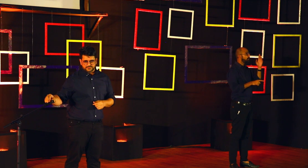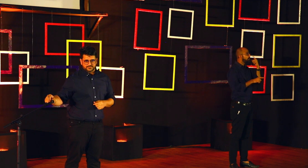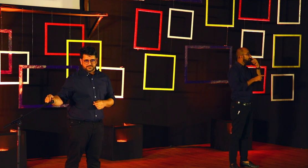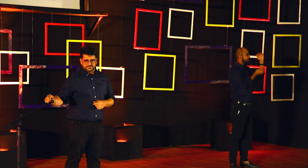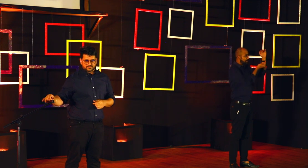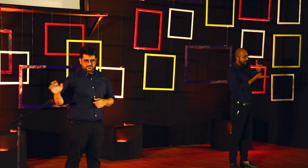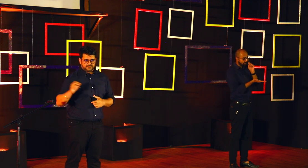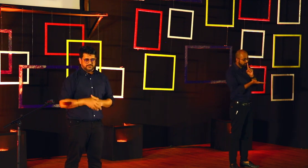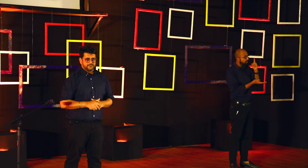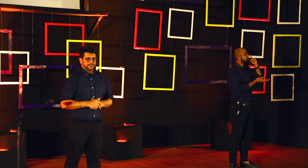access at home.